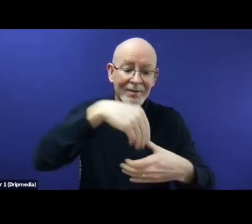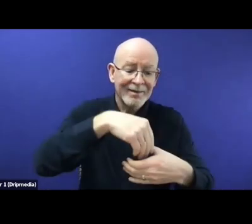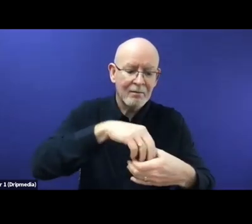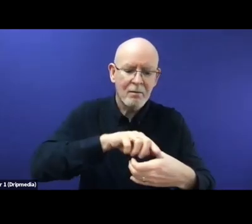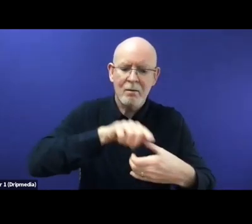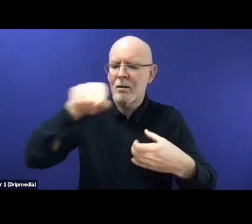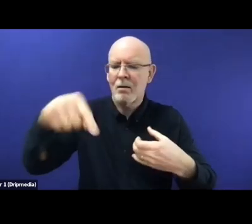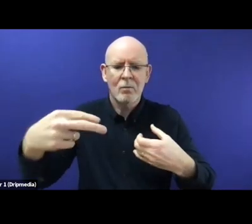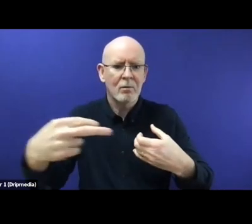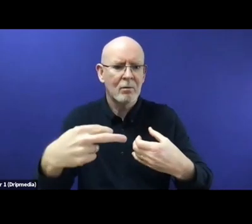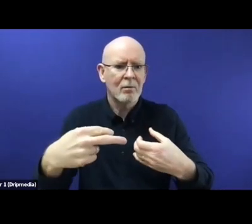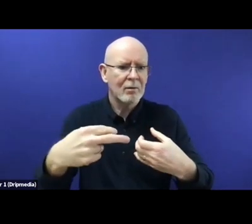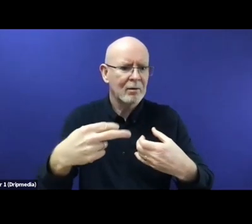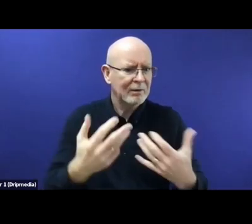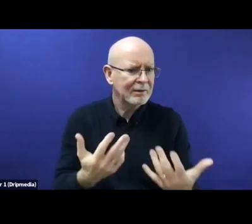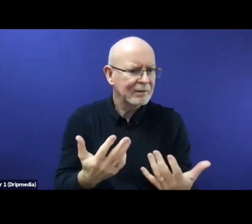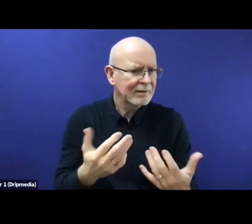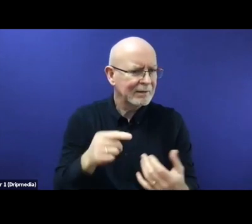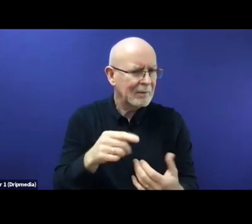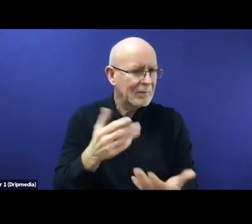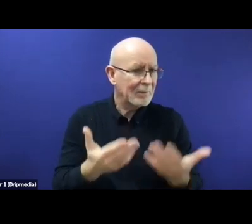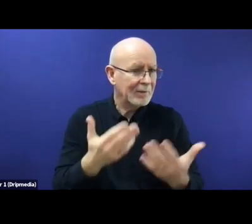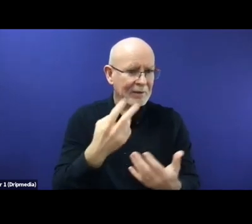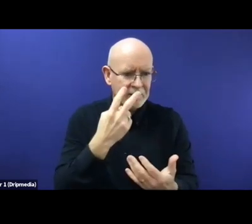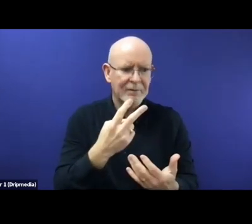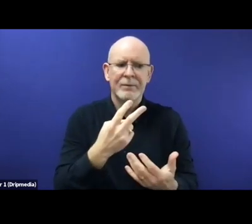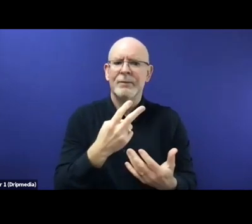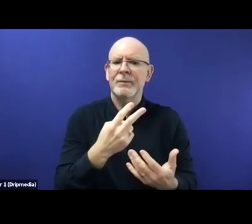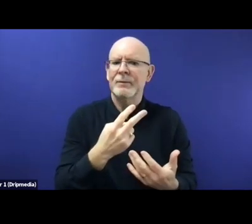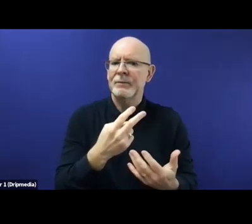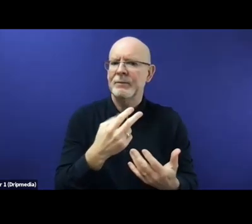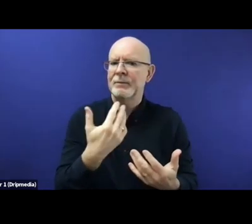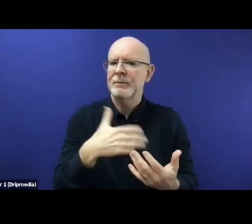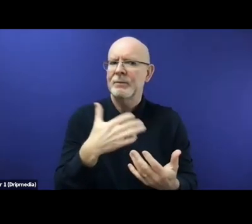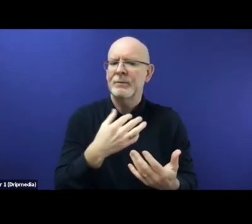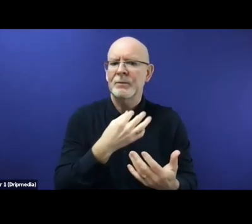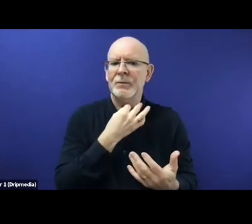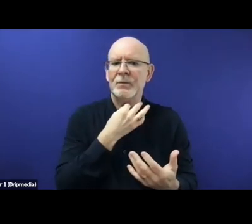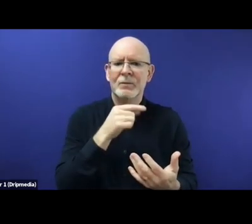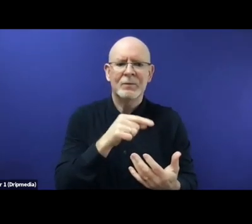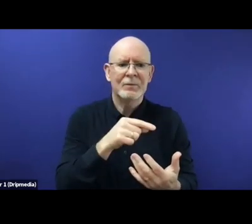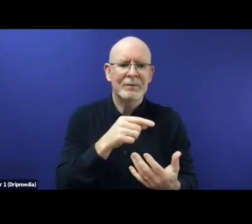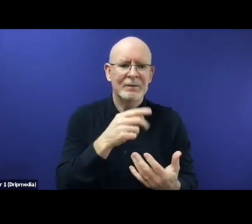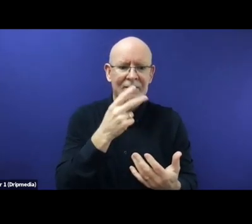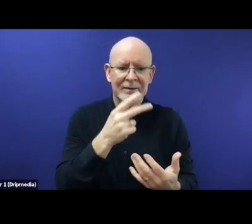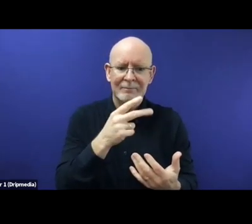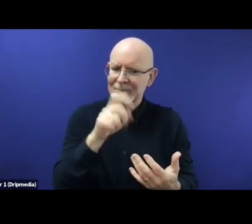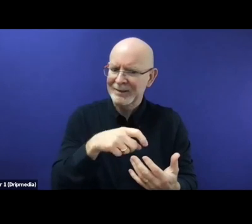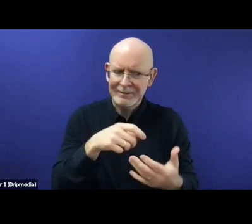The safe country notions are mentioned with quite some emphasis in the